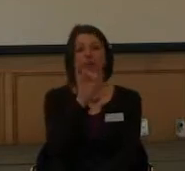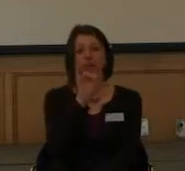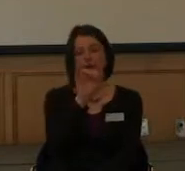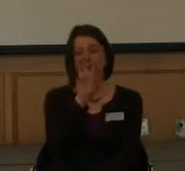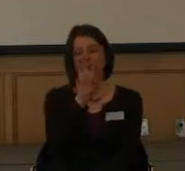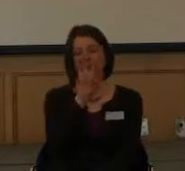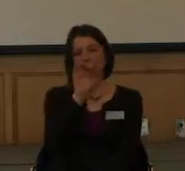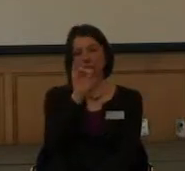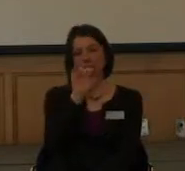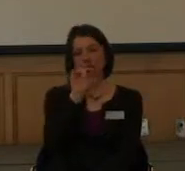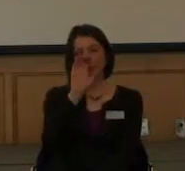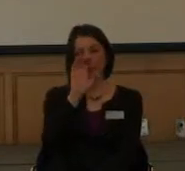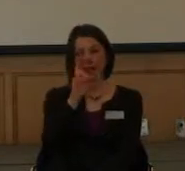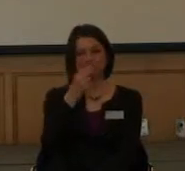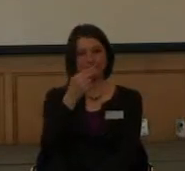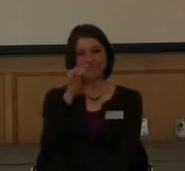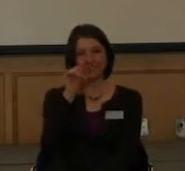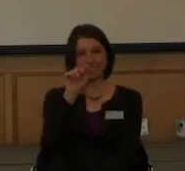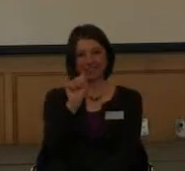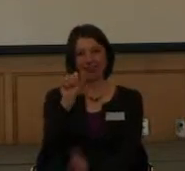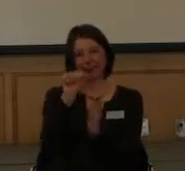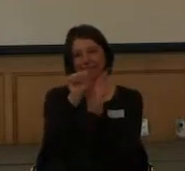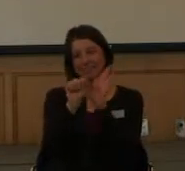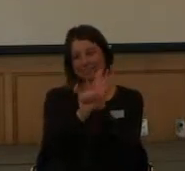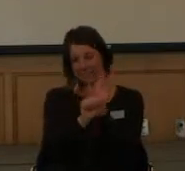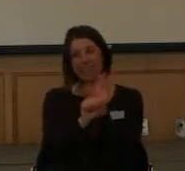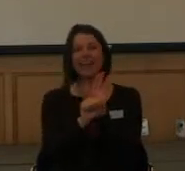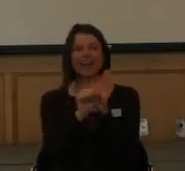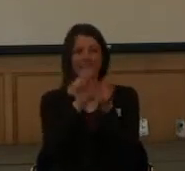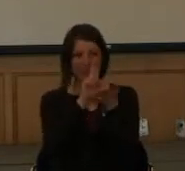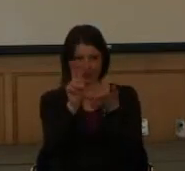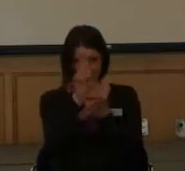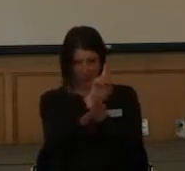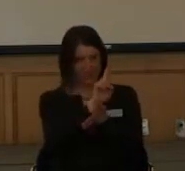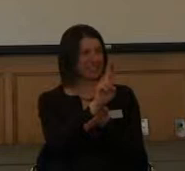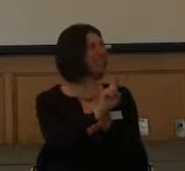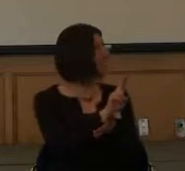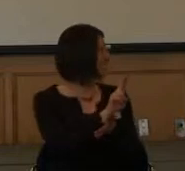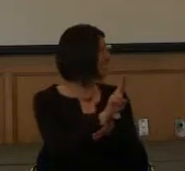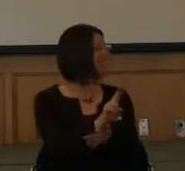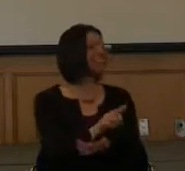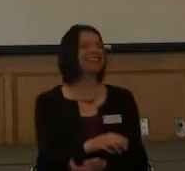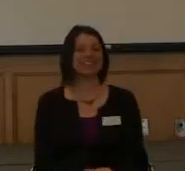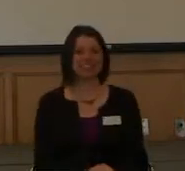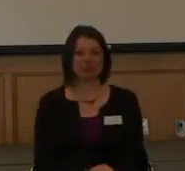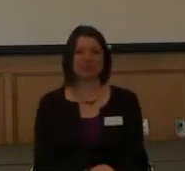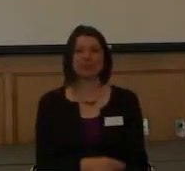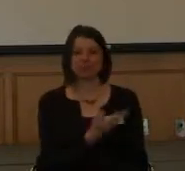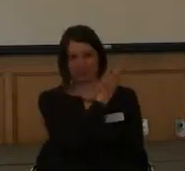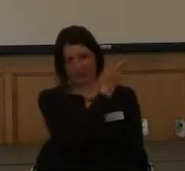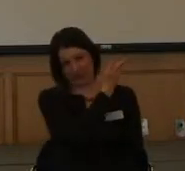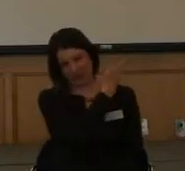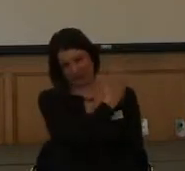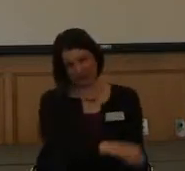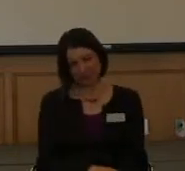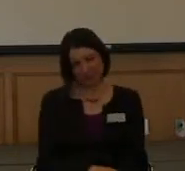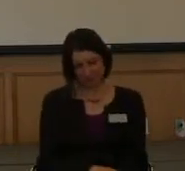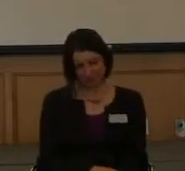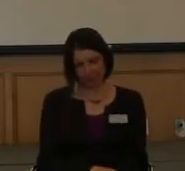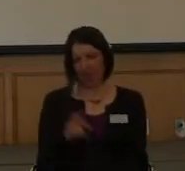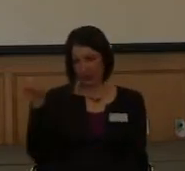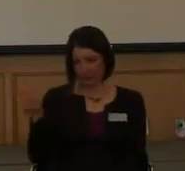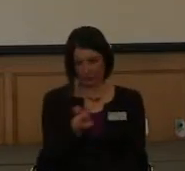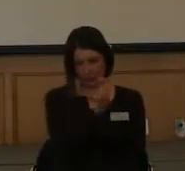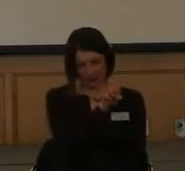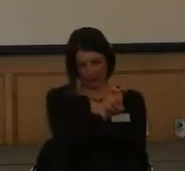recognize them from the final four this year. That's the fear of the wheat caption. Transferred